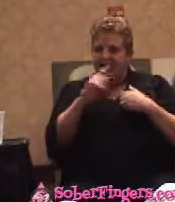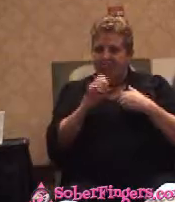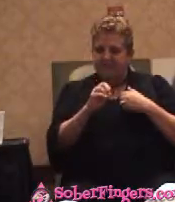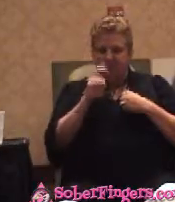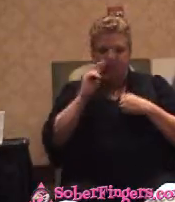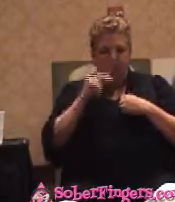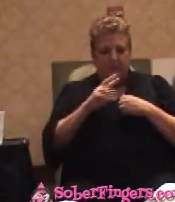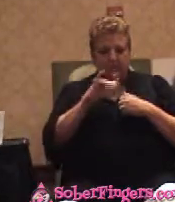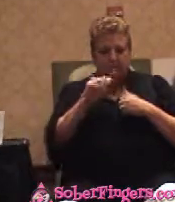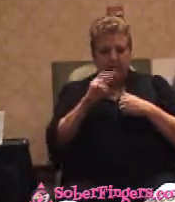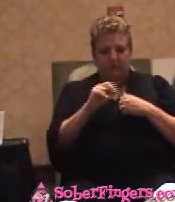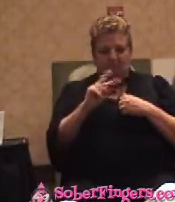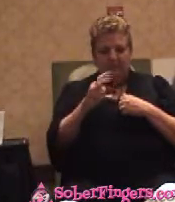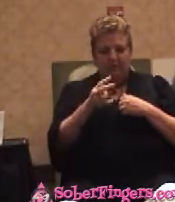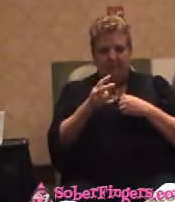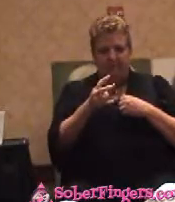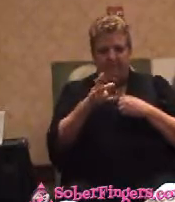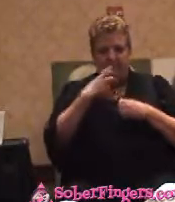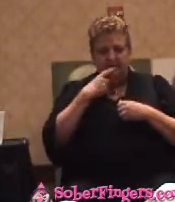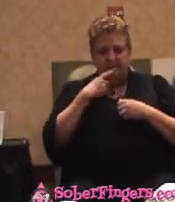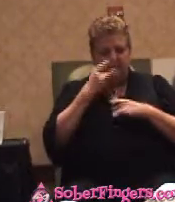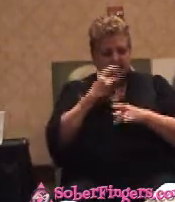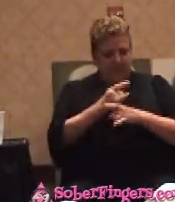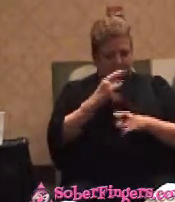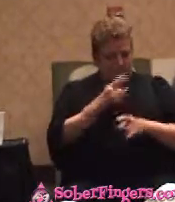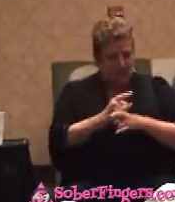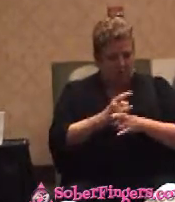has ruined your life. And I said, hell yes. Yes.